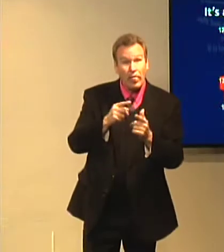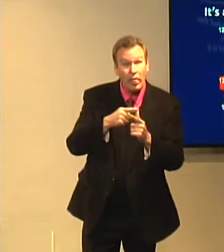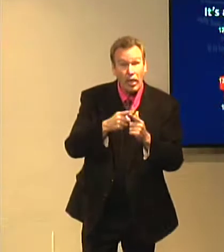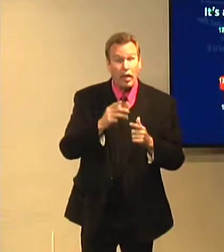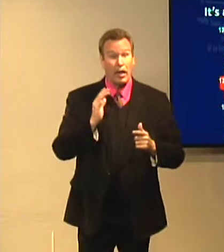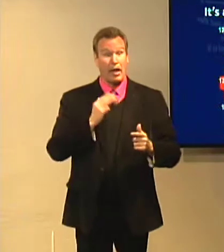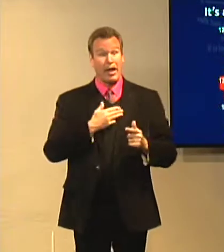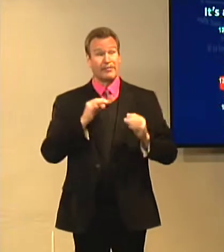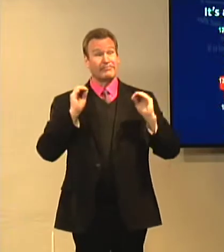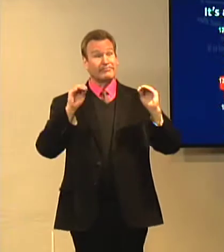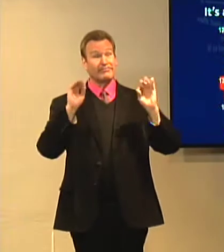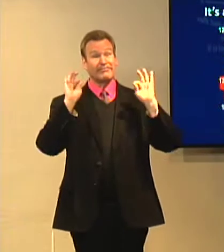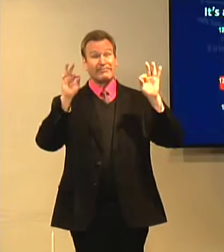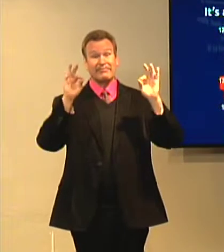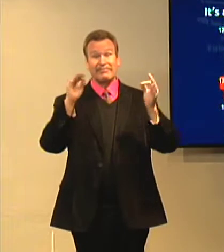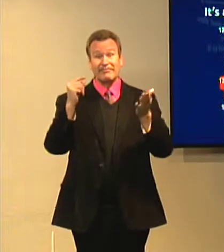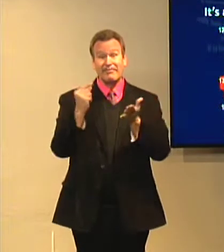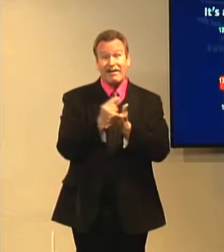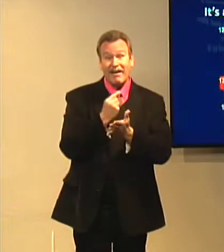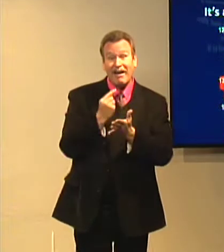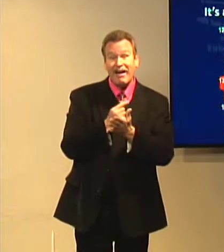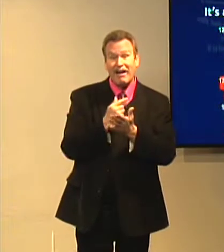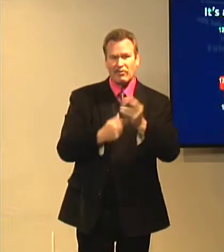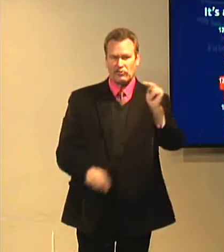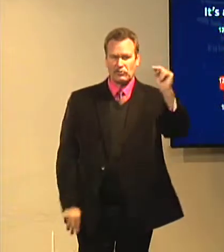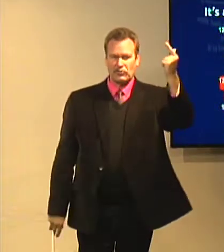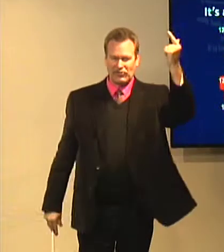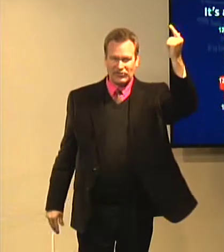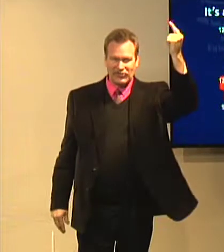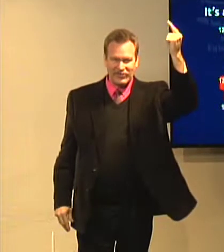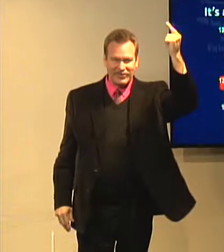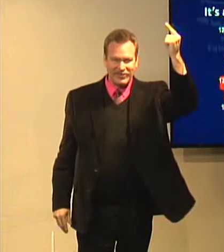then our preaching is useless.